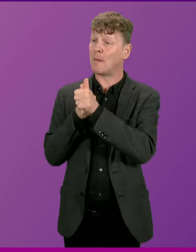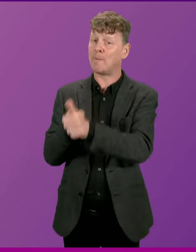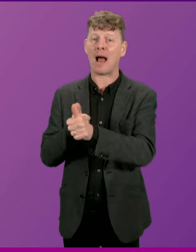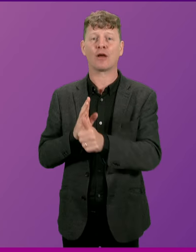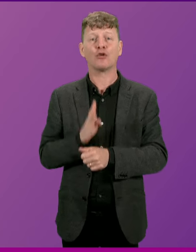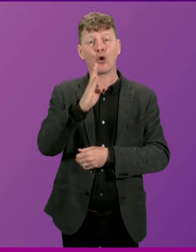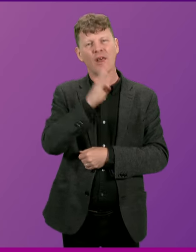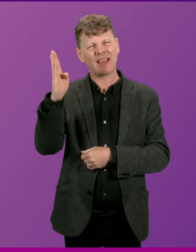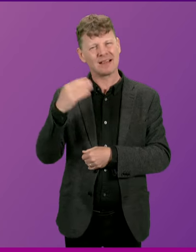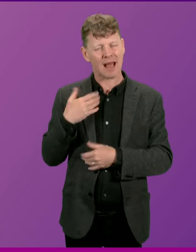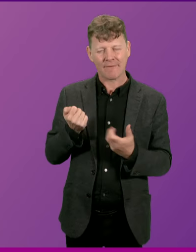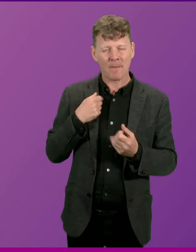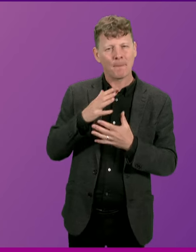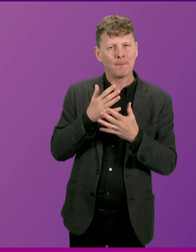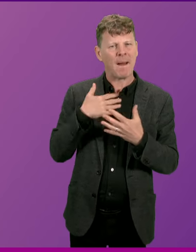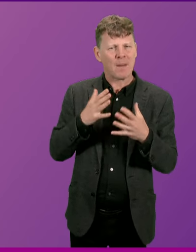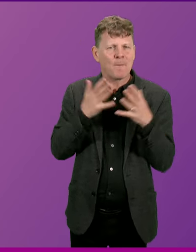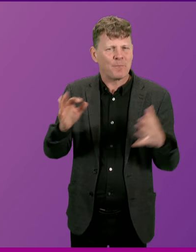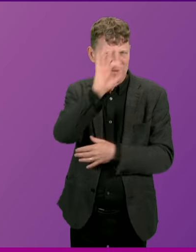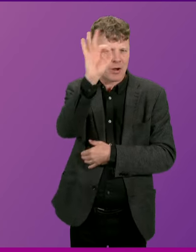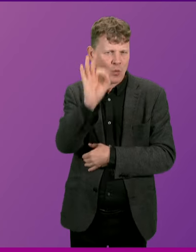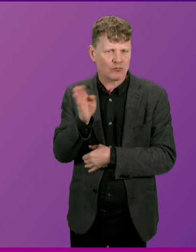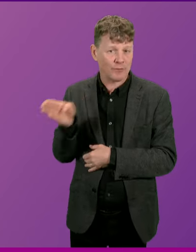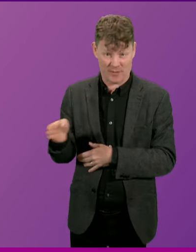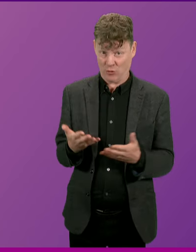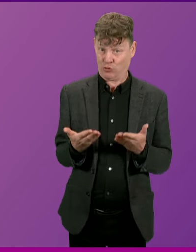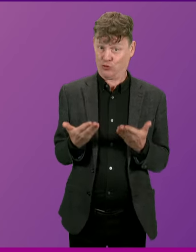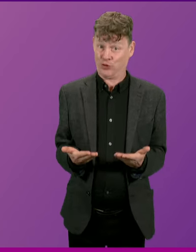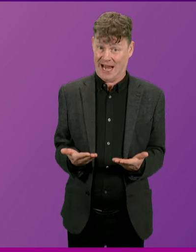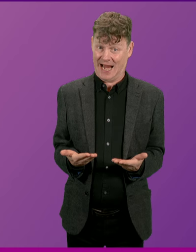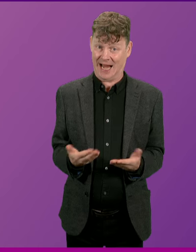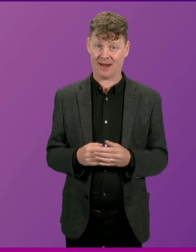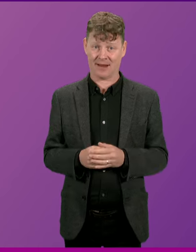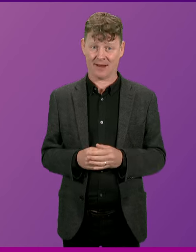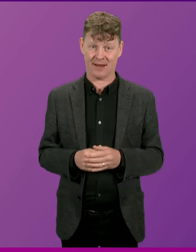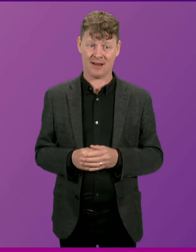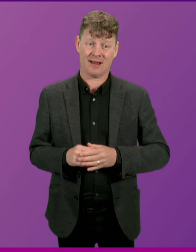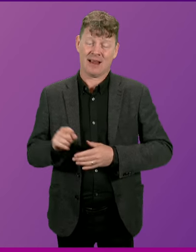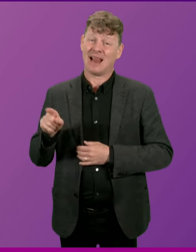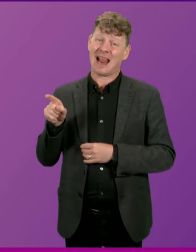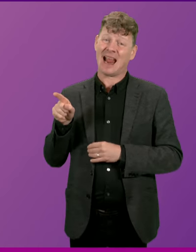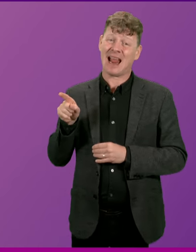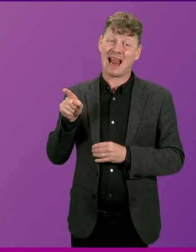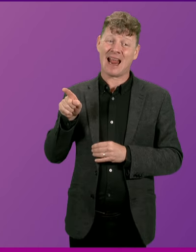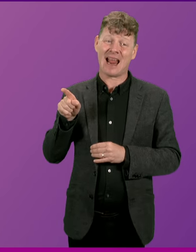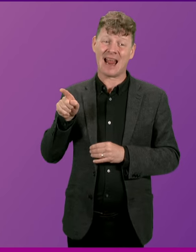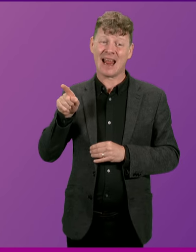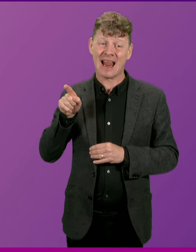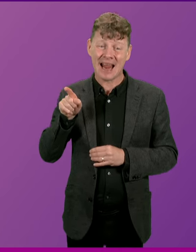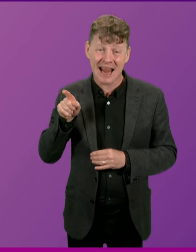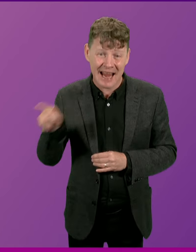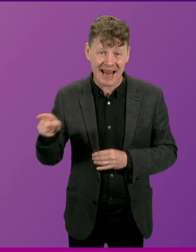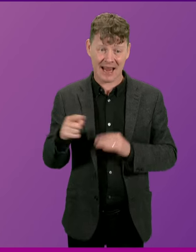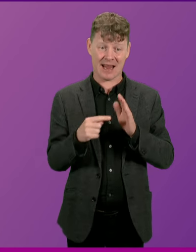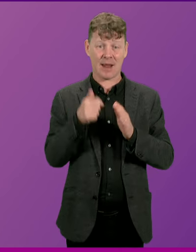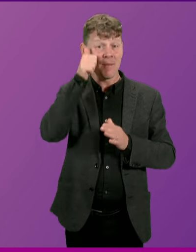there's some great big questions for him at this very day, on a day that he betrays a Conservative candidate in